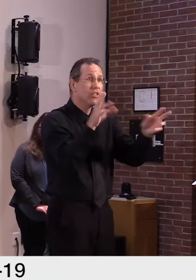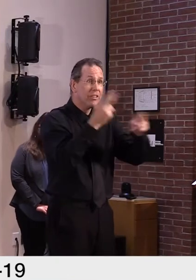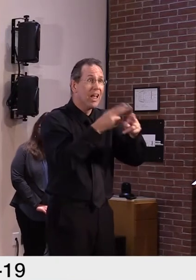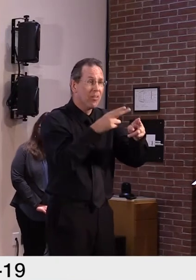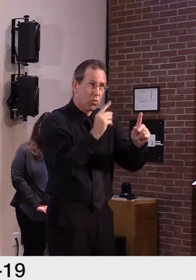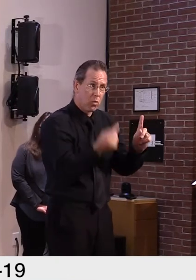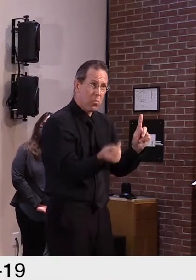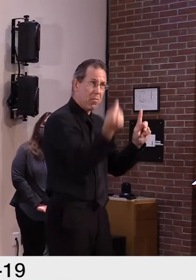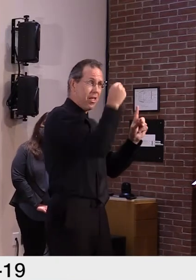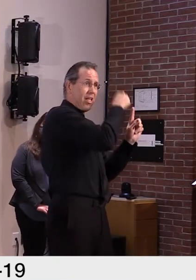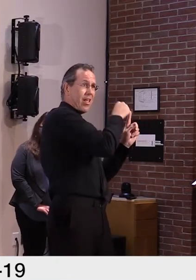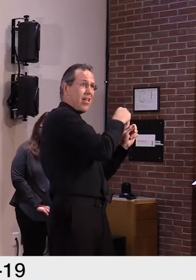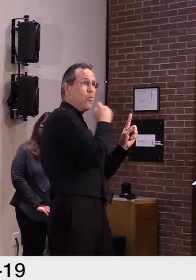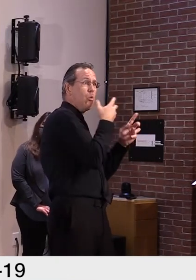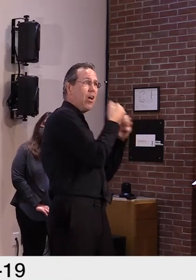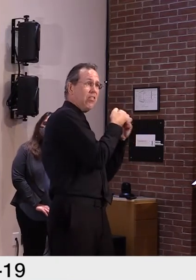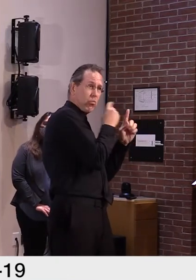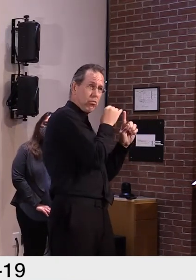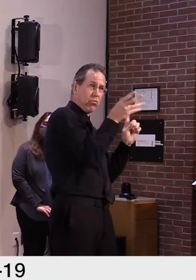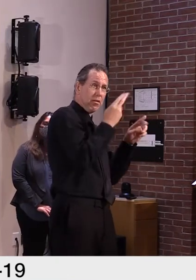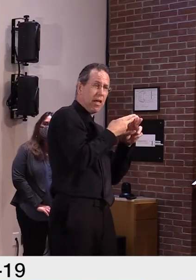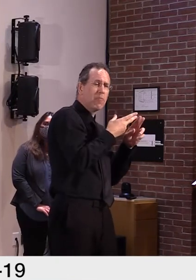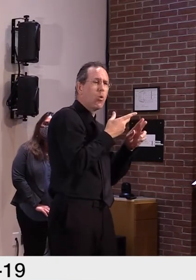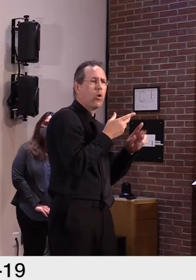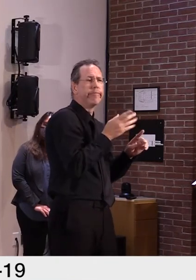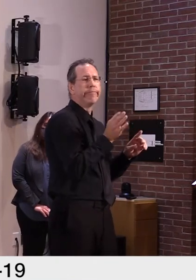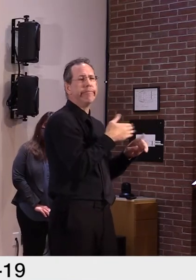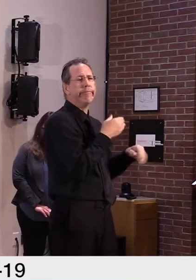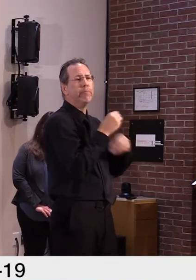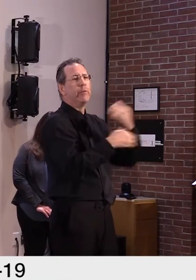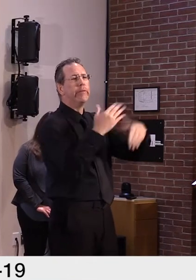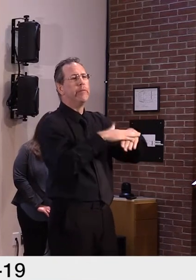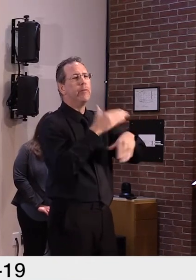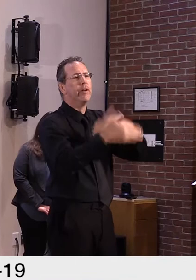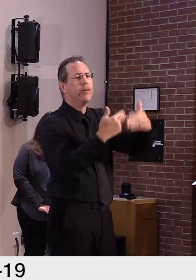to the way we did things before, uh, we would release the names.